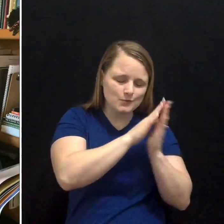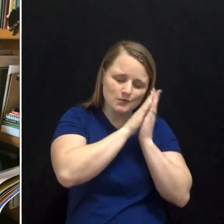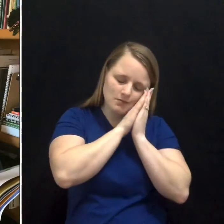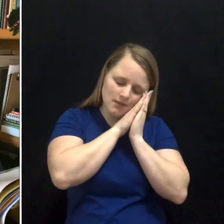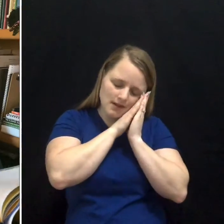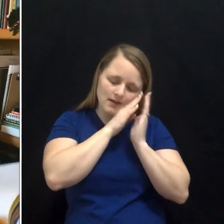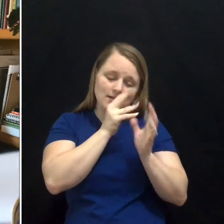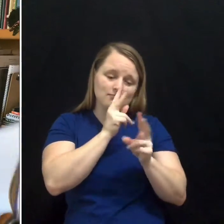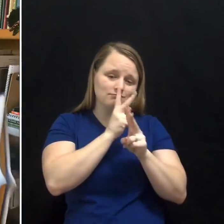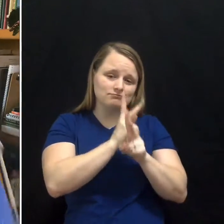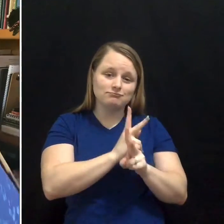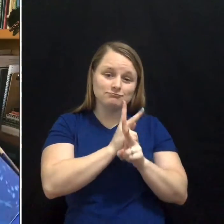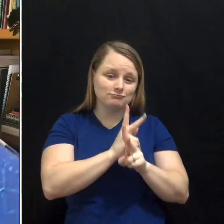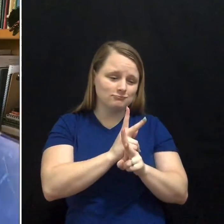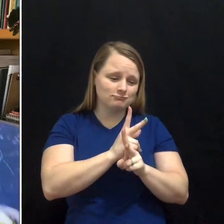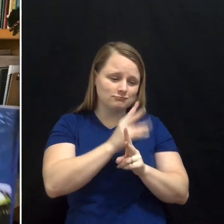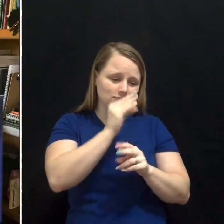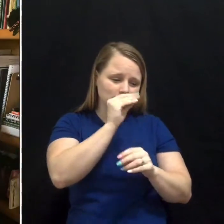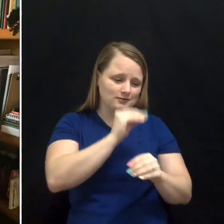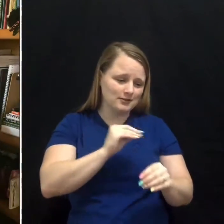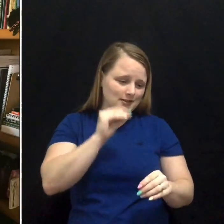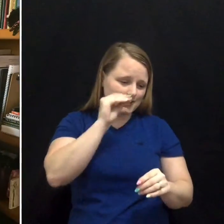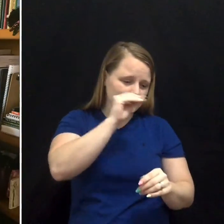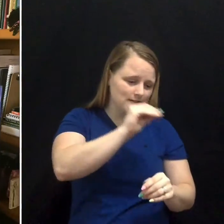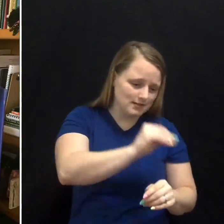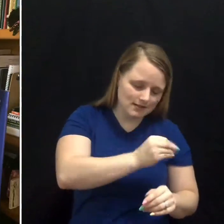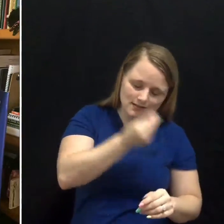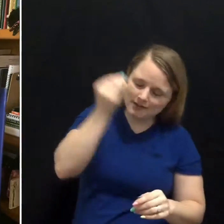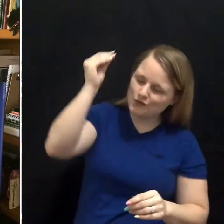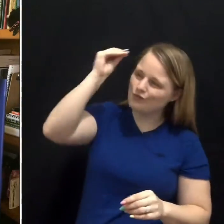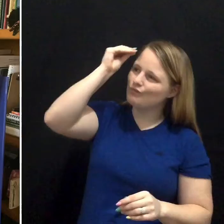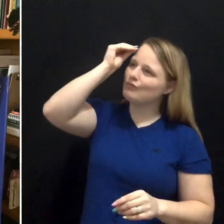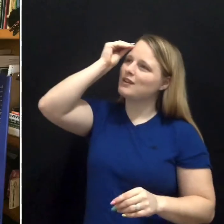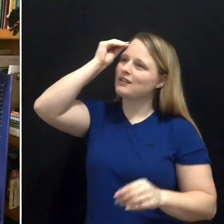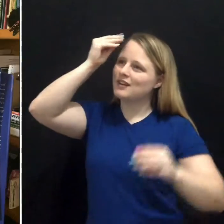the crown on your head.